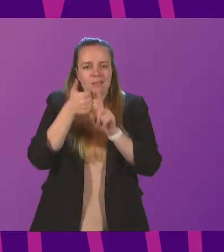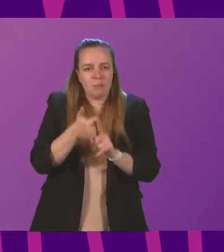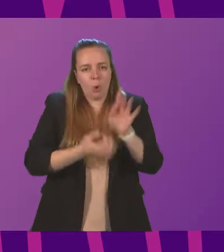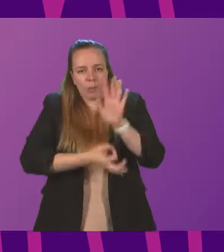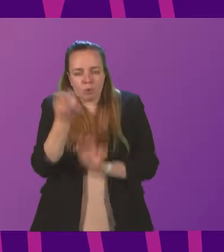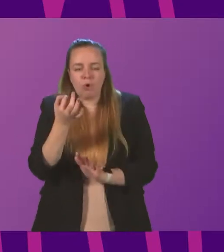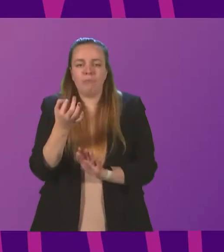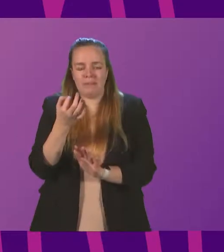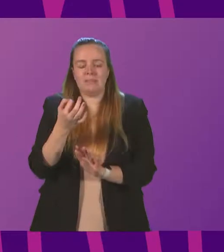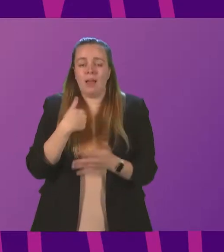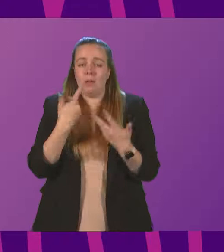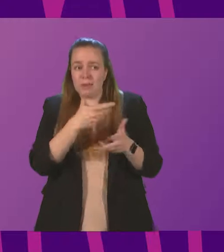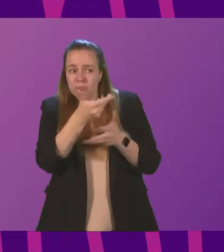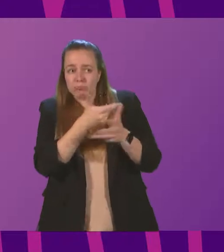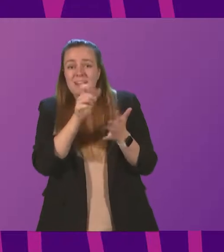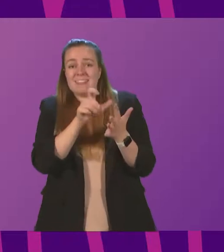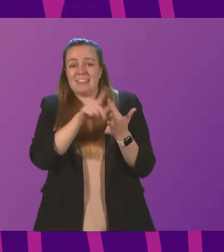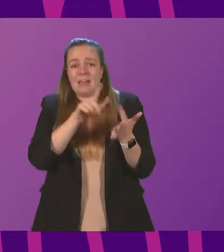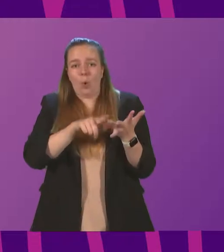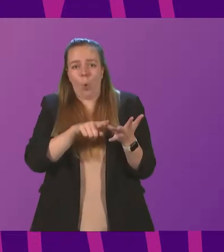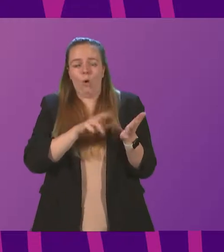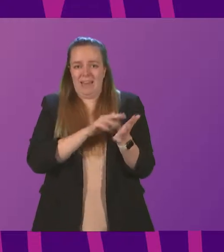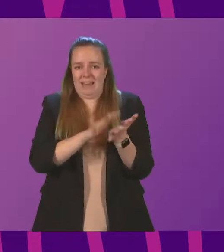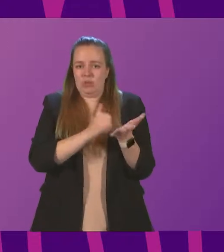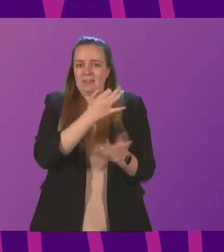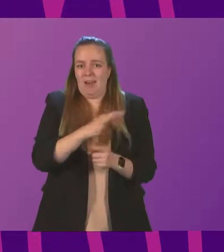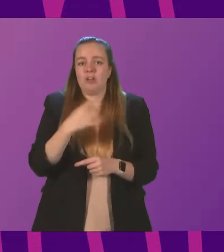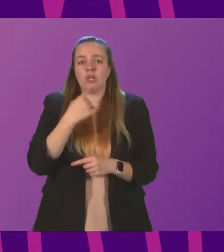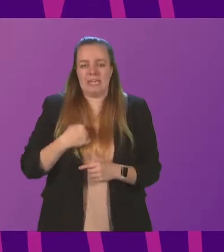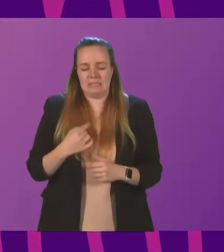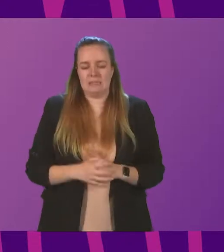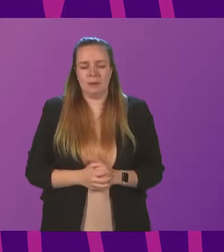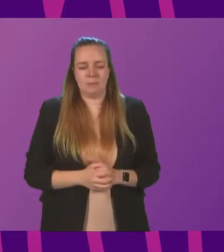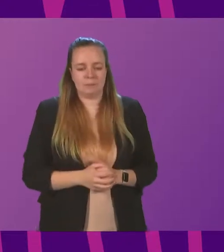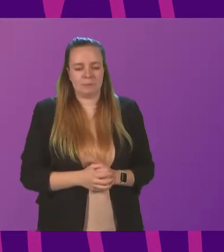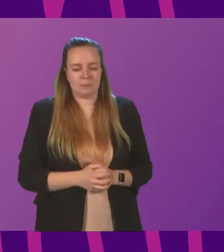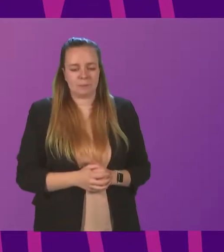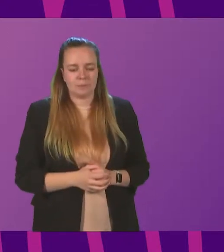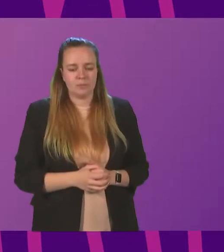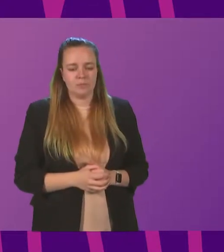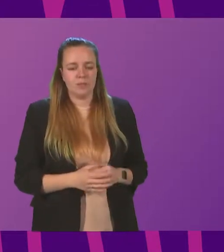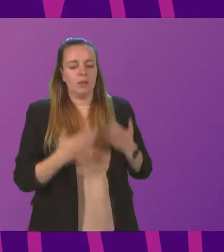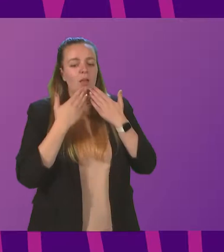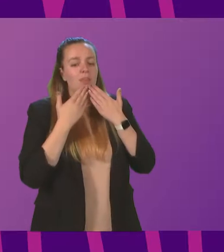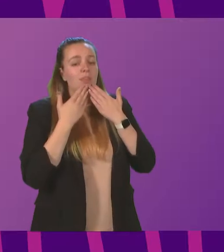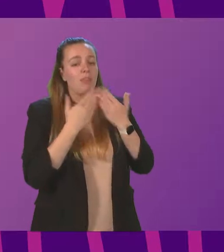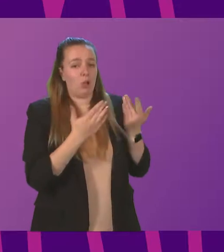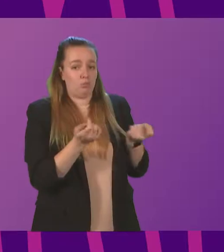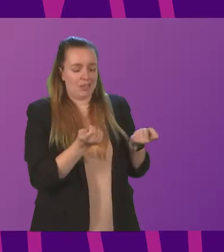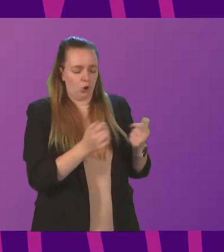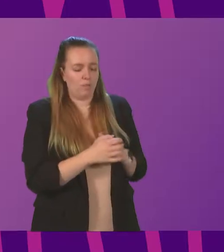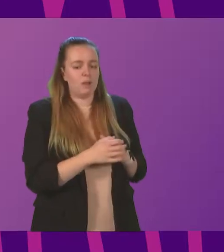for patients. I spoke to the chief executive of NHS Lanarkshire yesterday. Megan Galker. Thank you, presenting officer.